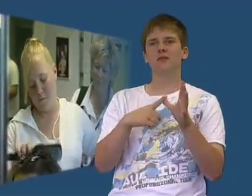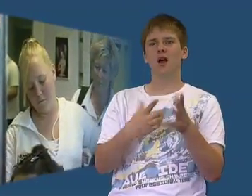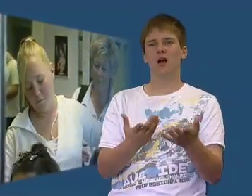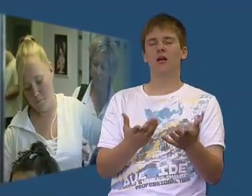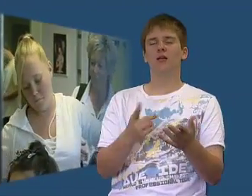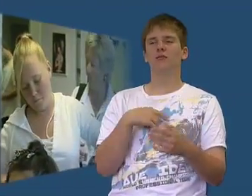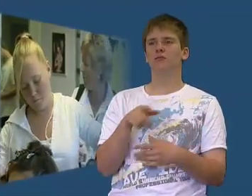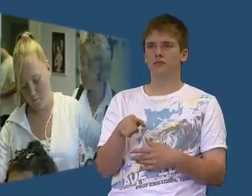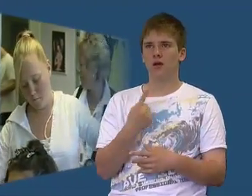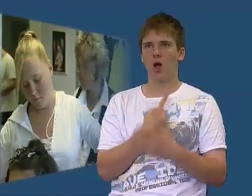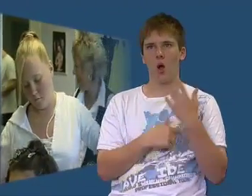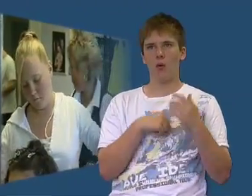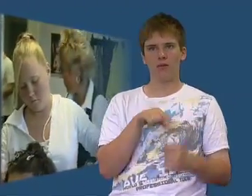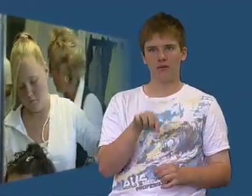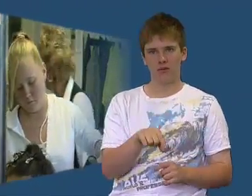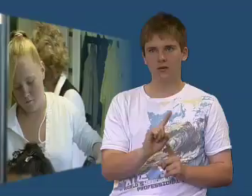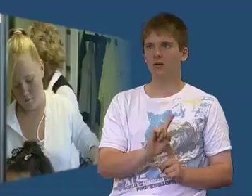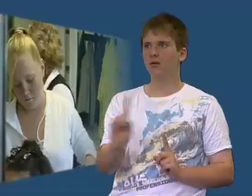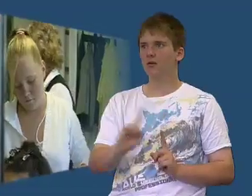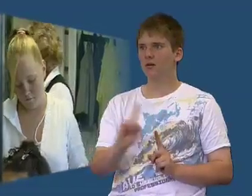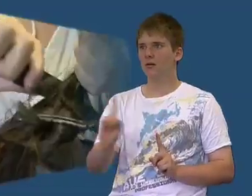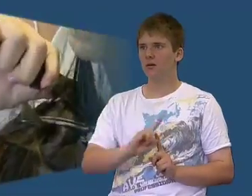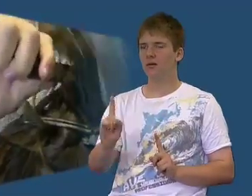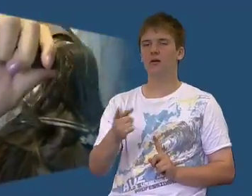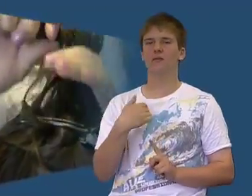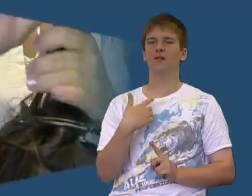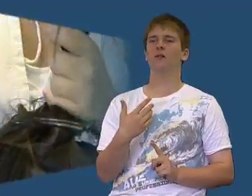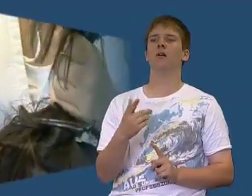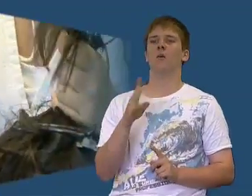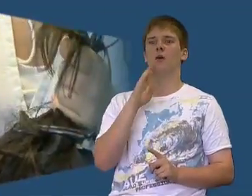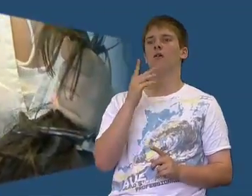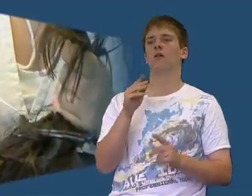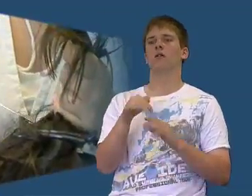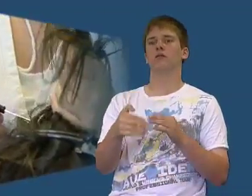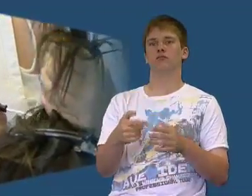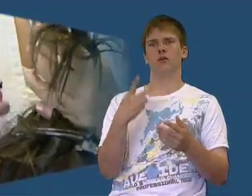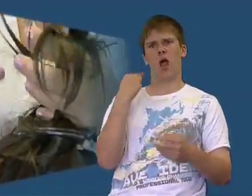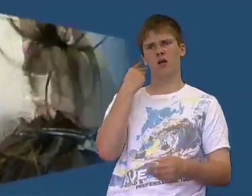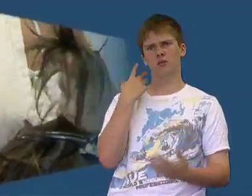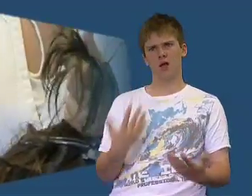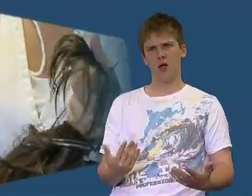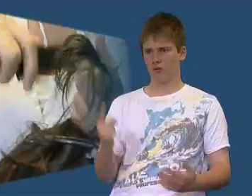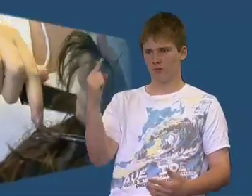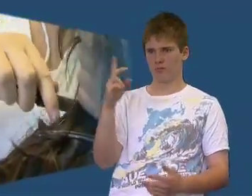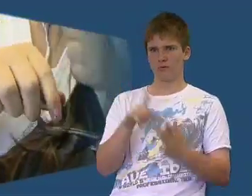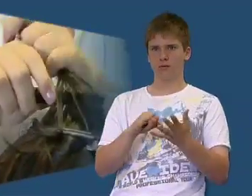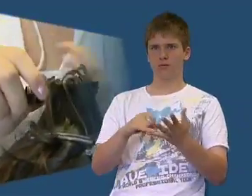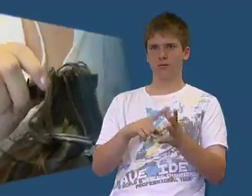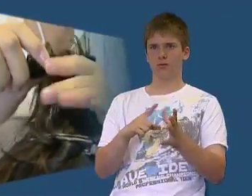So I went over to ISCA but I was the only person there. kept coming and going. But then we had hairdressing